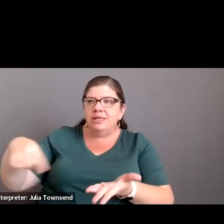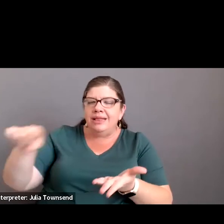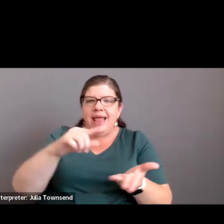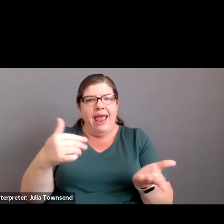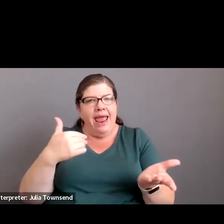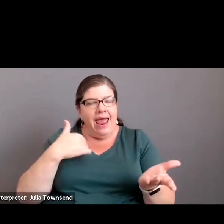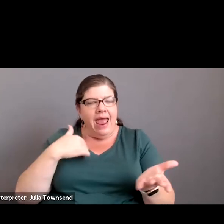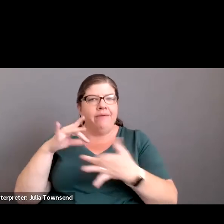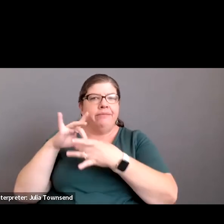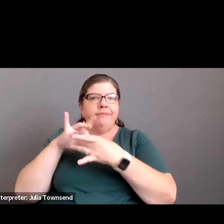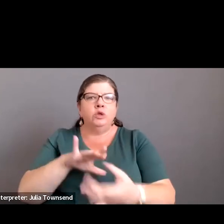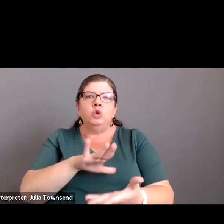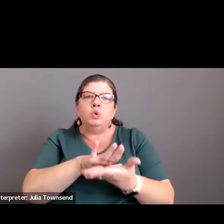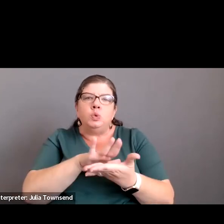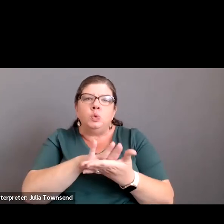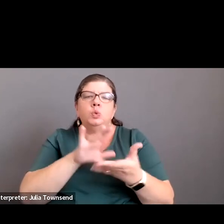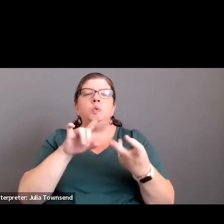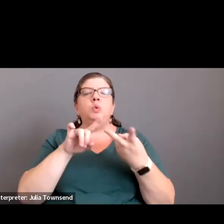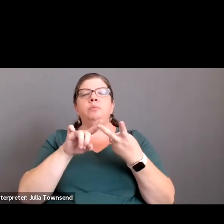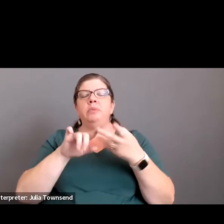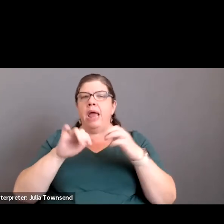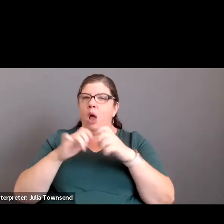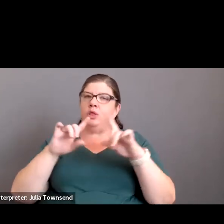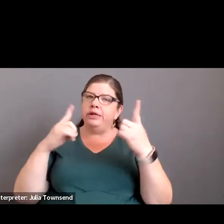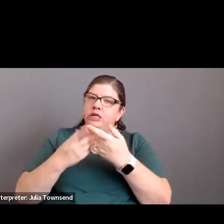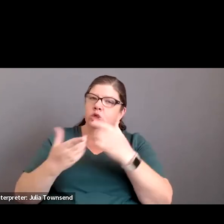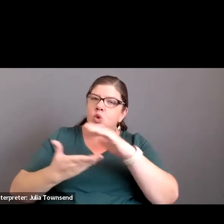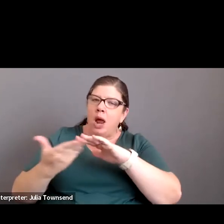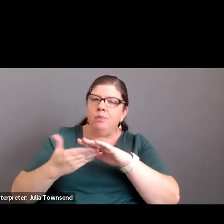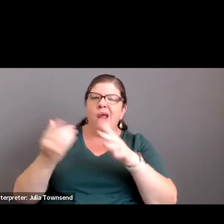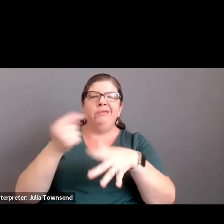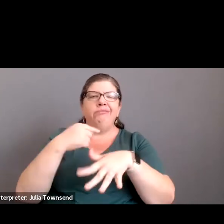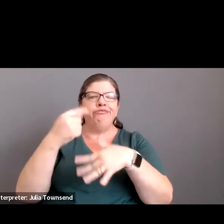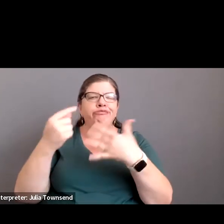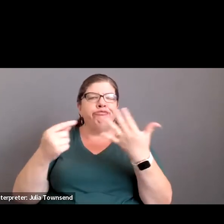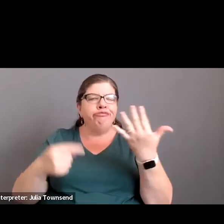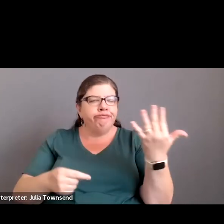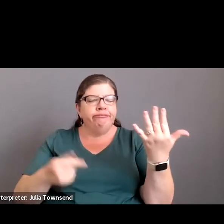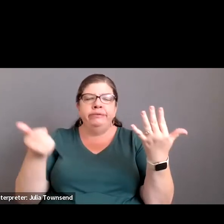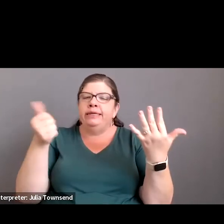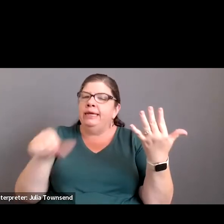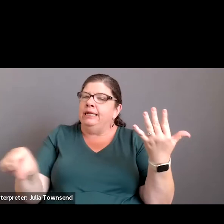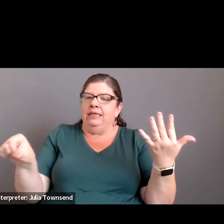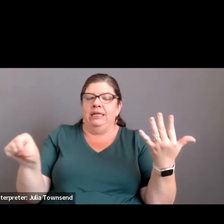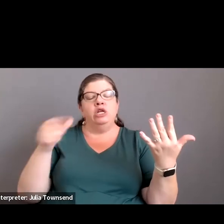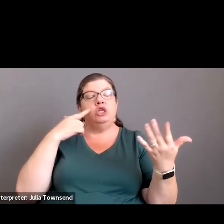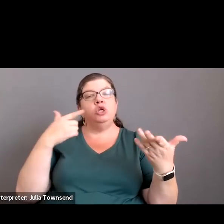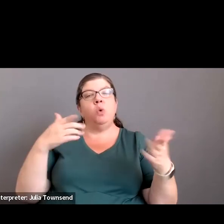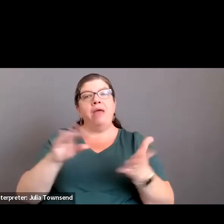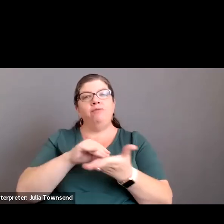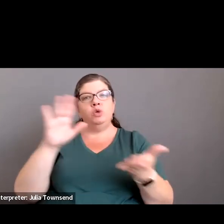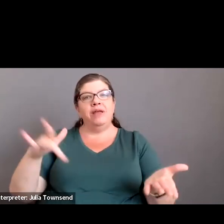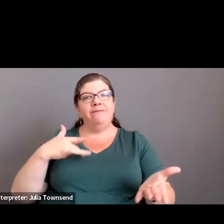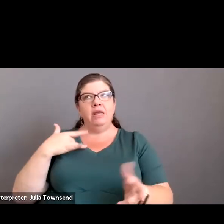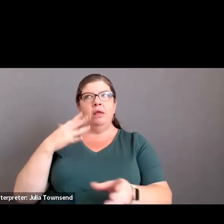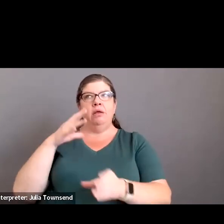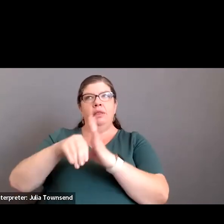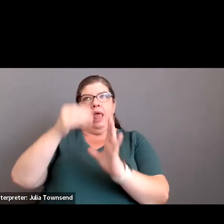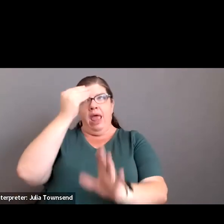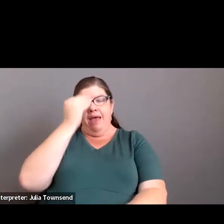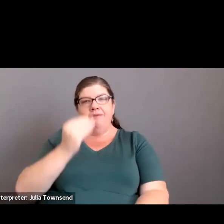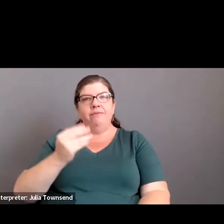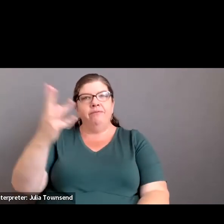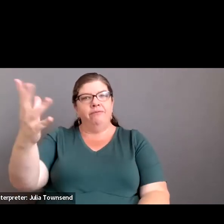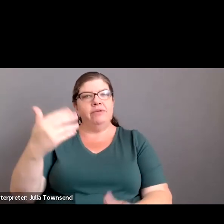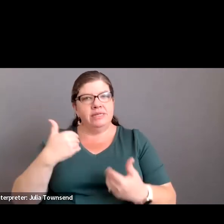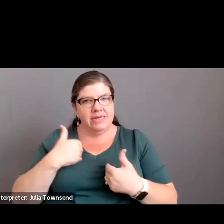school, the way that the district is operating, anything at all. And it's just the way for students to feel that they have a say and for